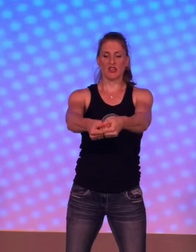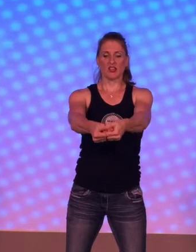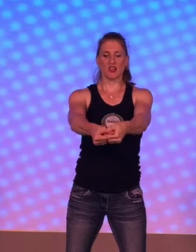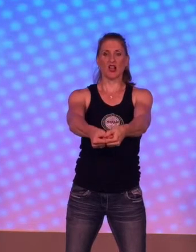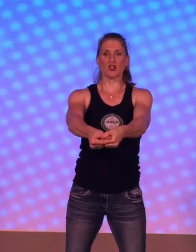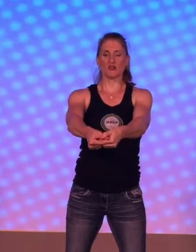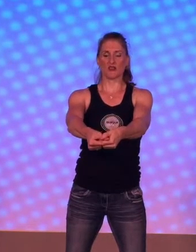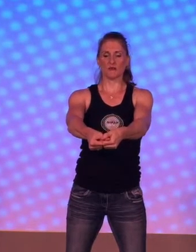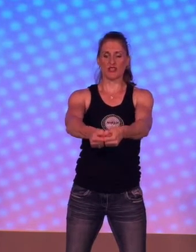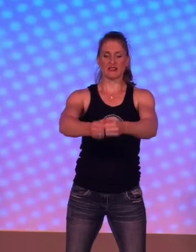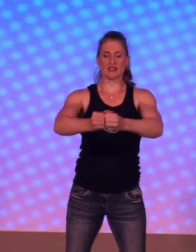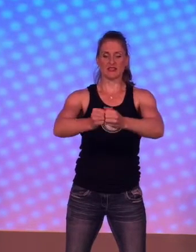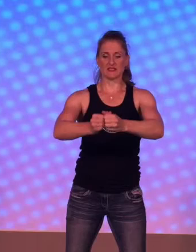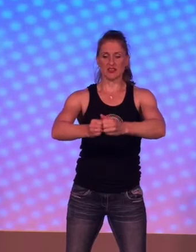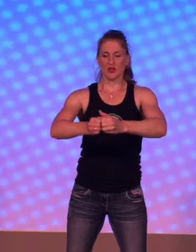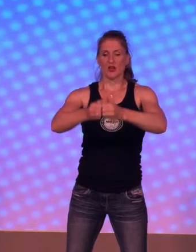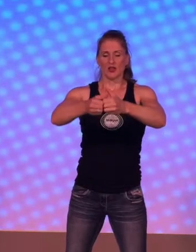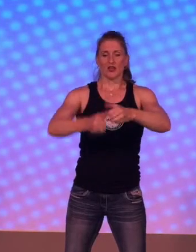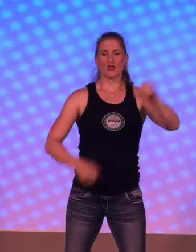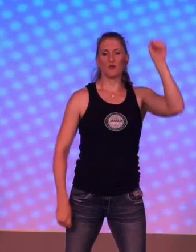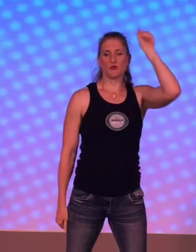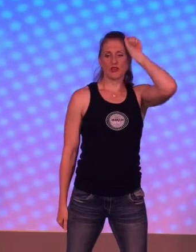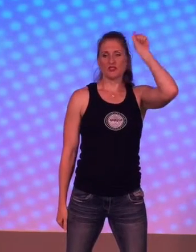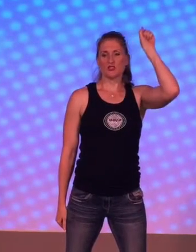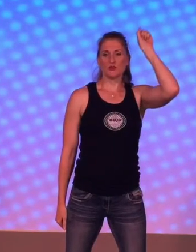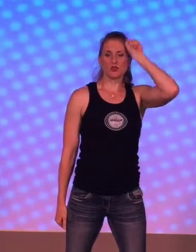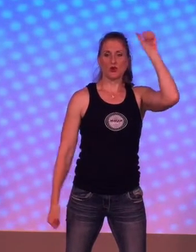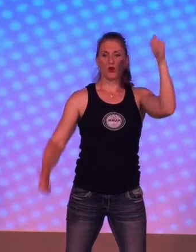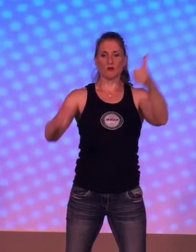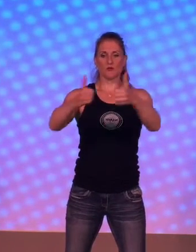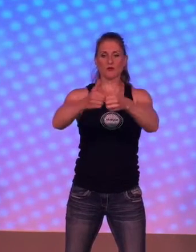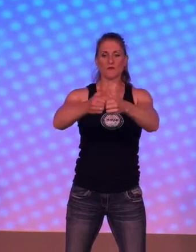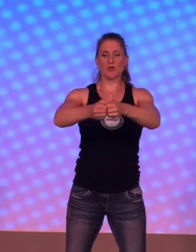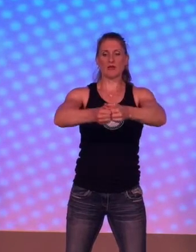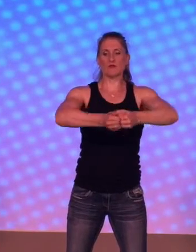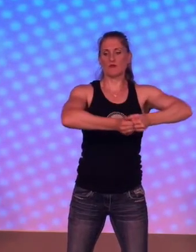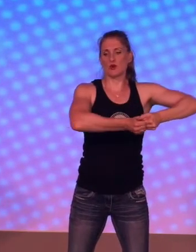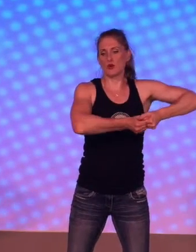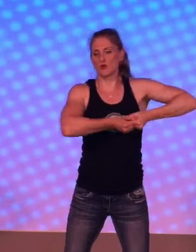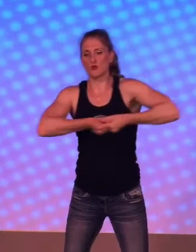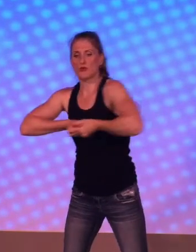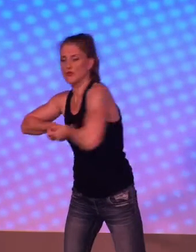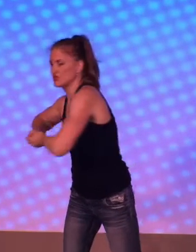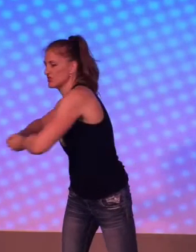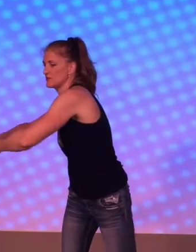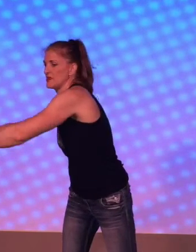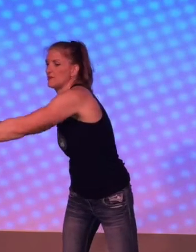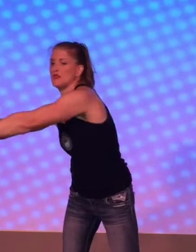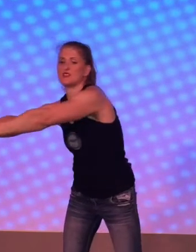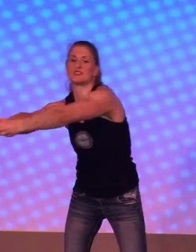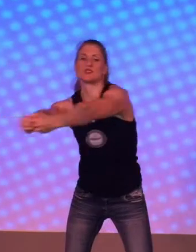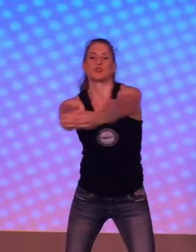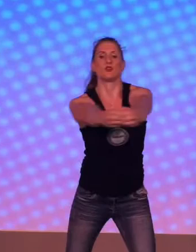lock your thumbs like this. He'll bring to your remember... And then just make a big circle.